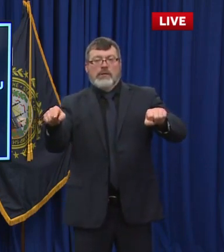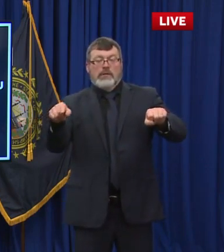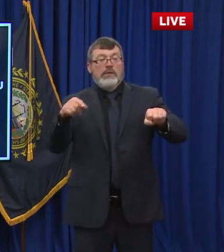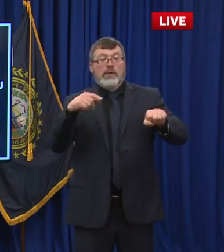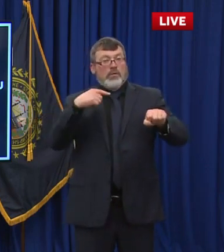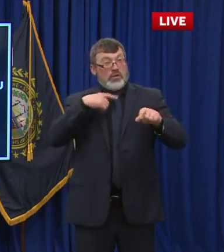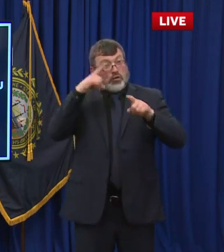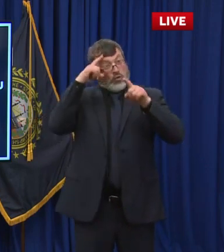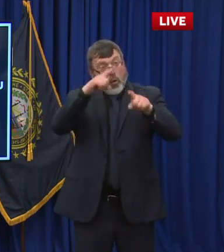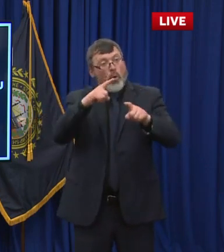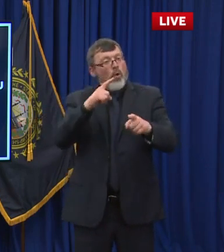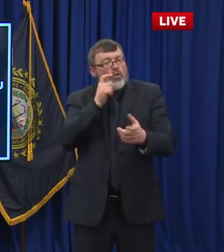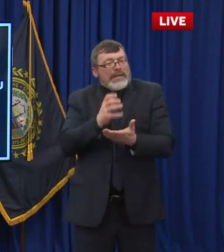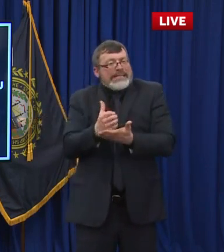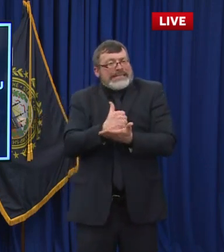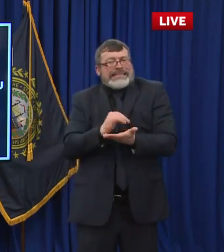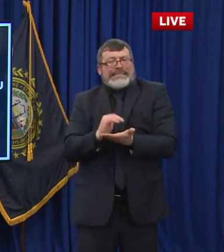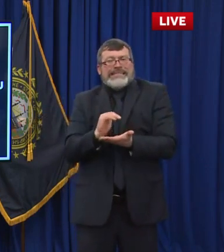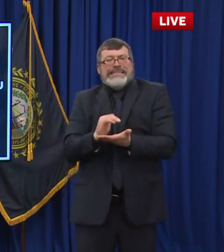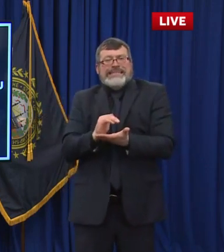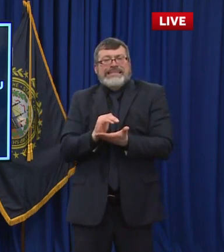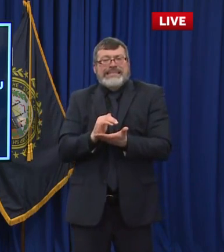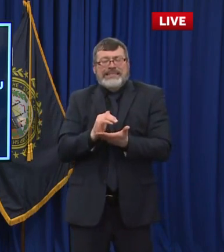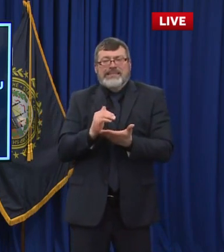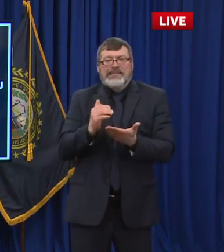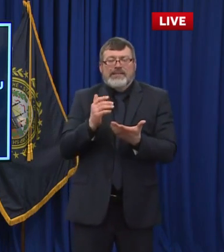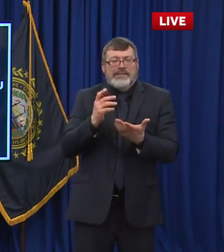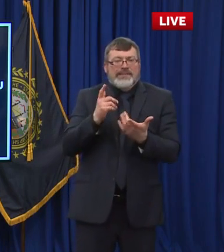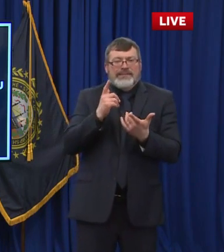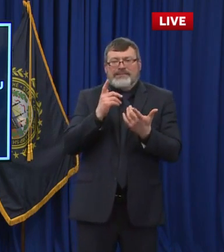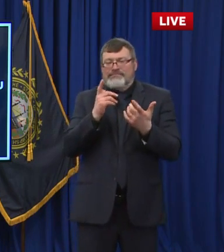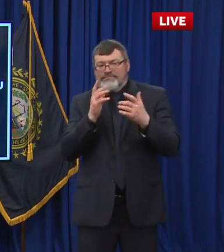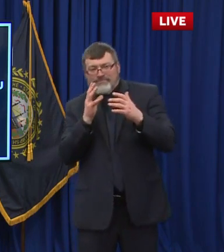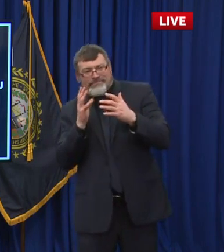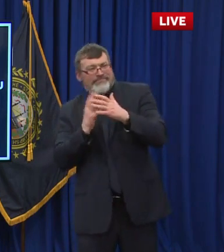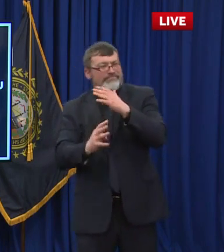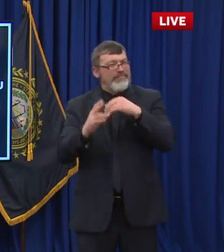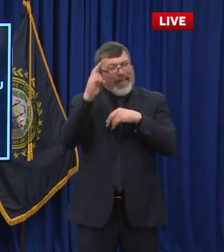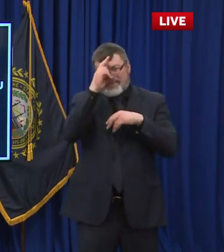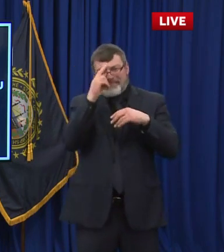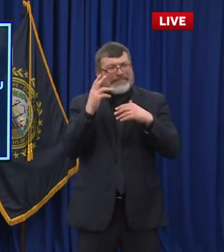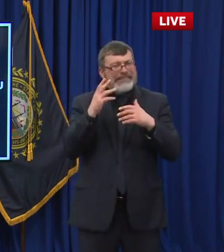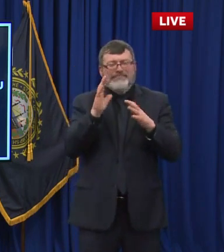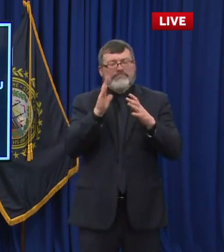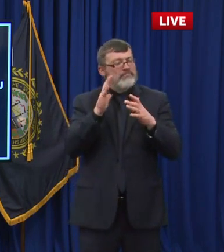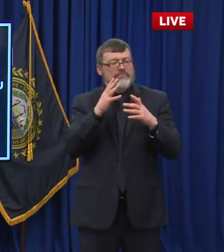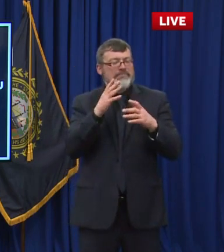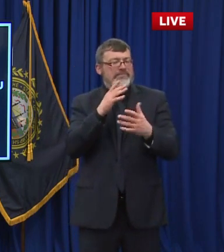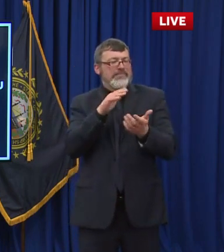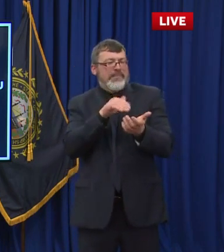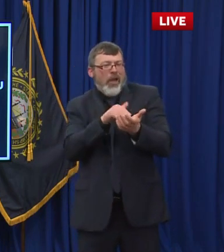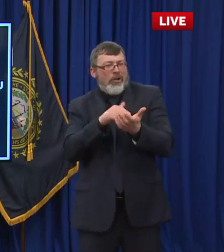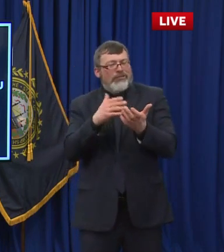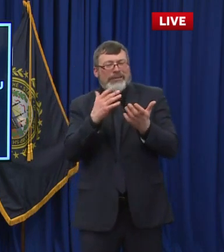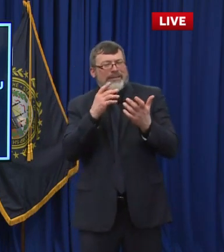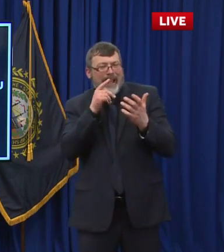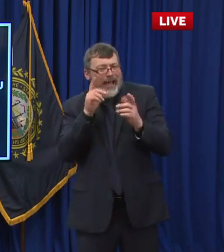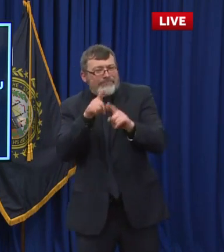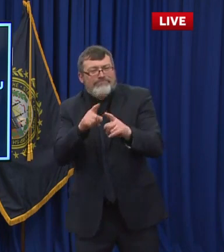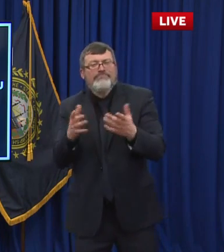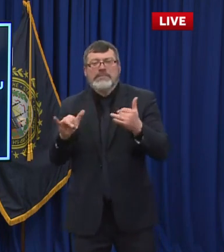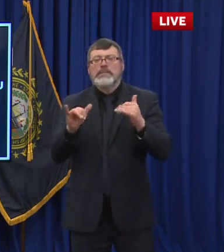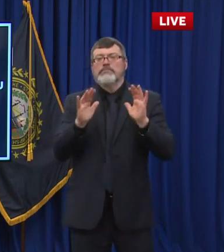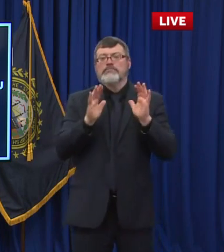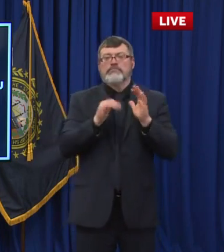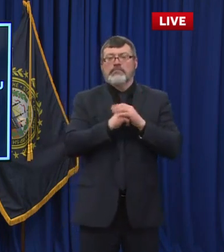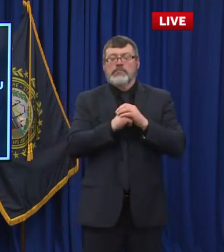health clinics, if you qualify and have an opportunity, yeah, a lot of people kind of double qualify. I'm over 65, but you know, I'm part of a homeless population and